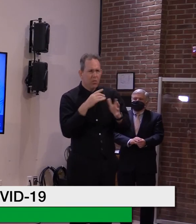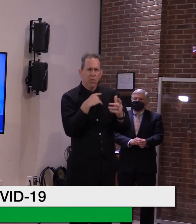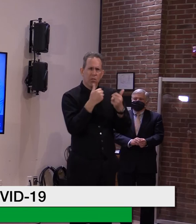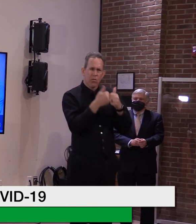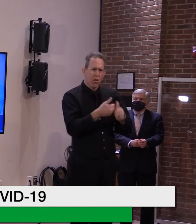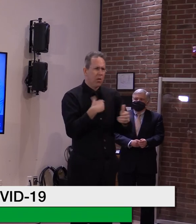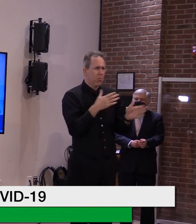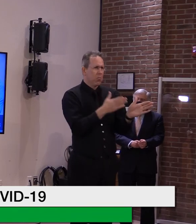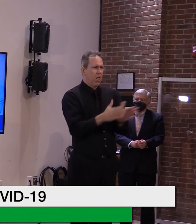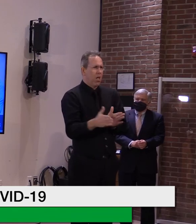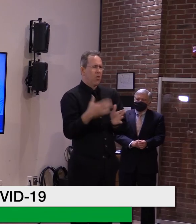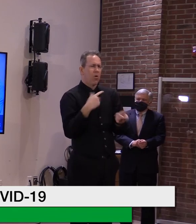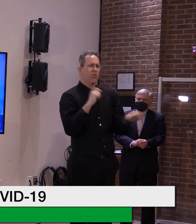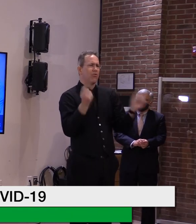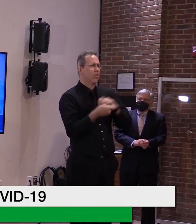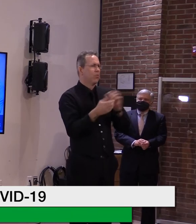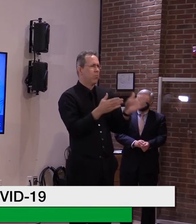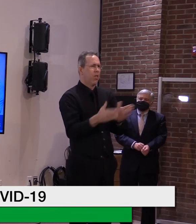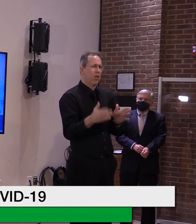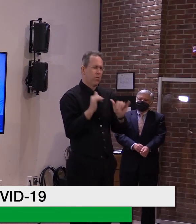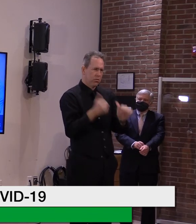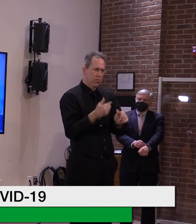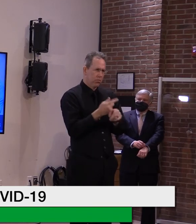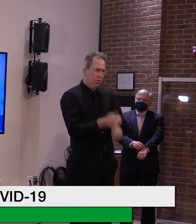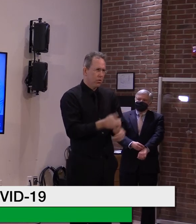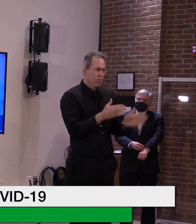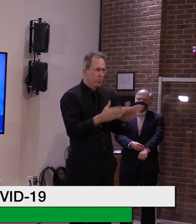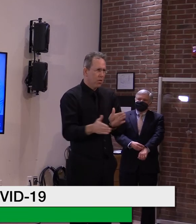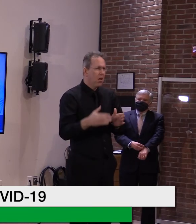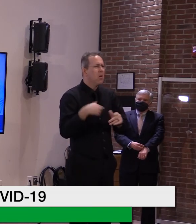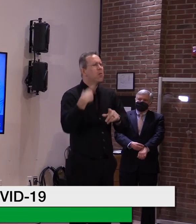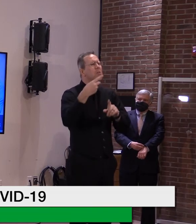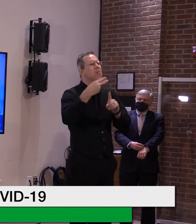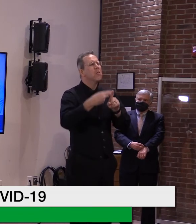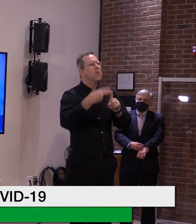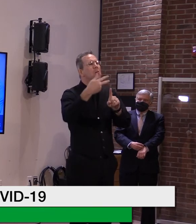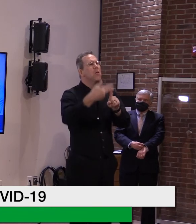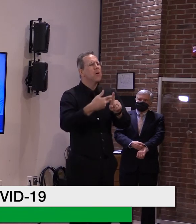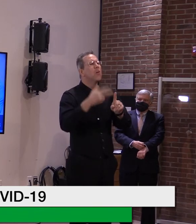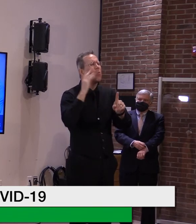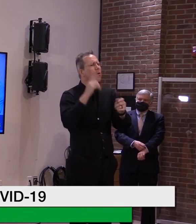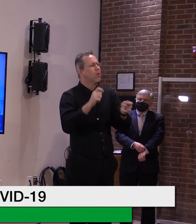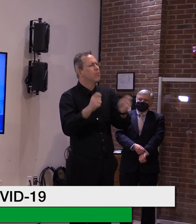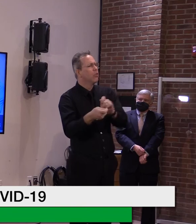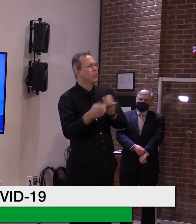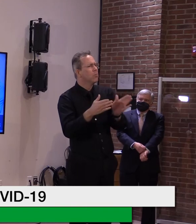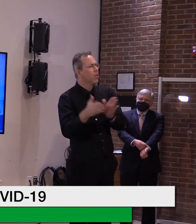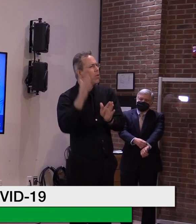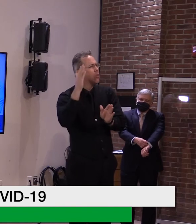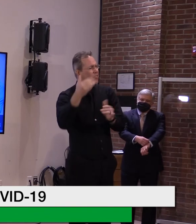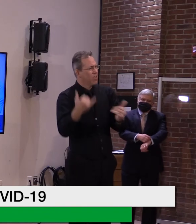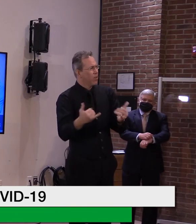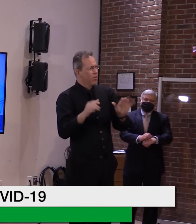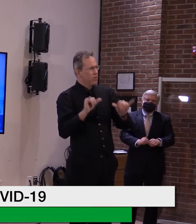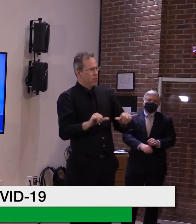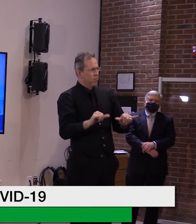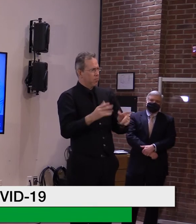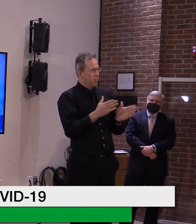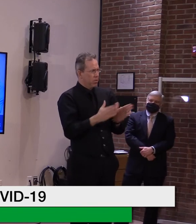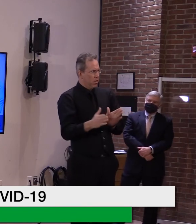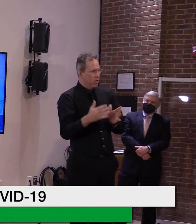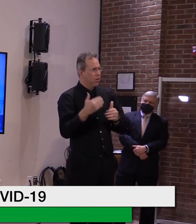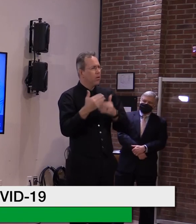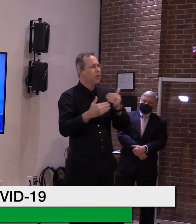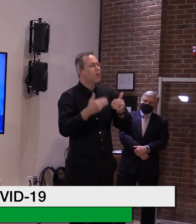we see is the next two, three months, how fast we're going to get through this. So we're committed to the process we have and we'll just keep